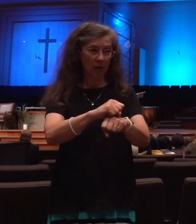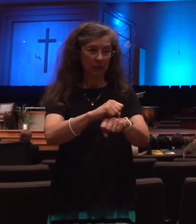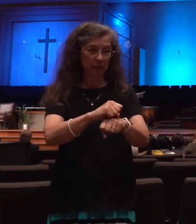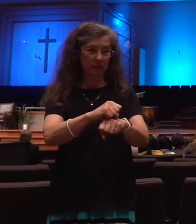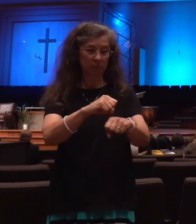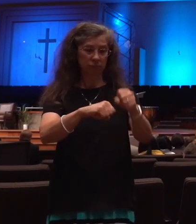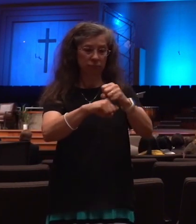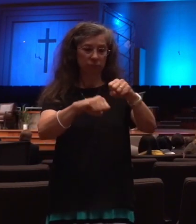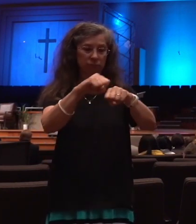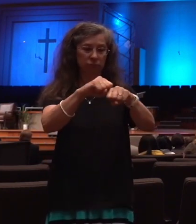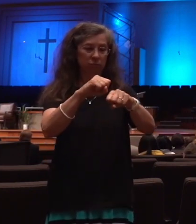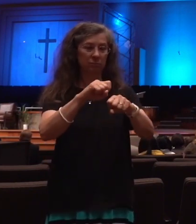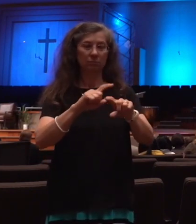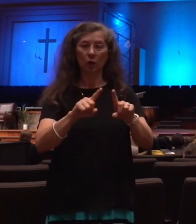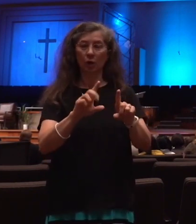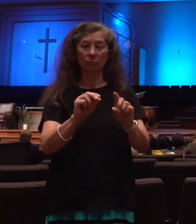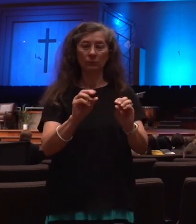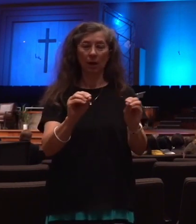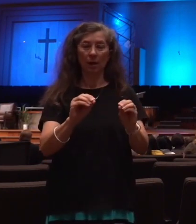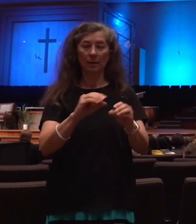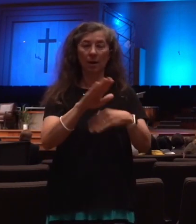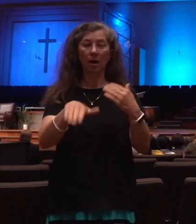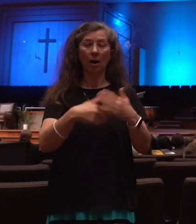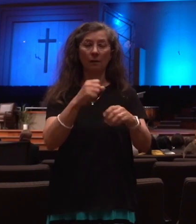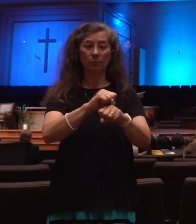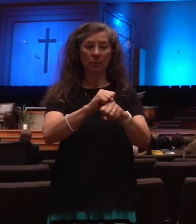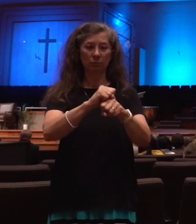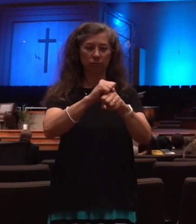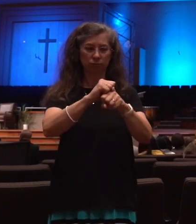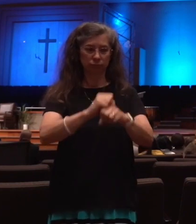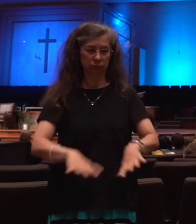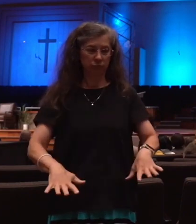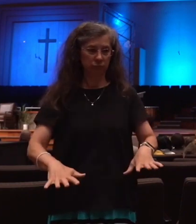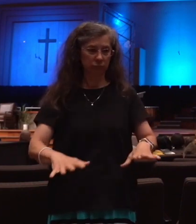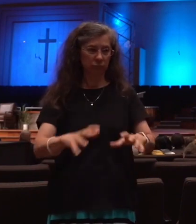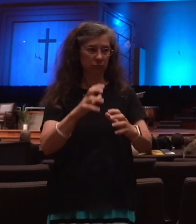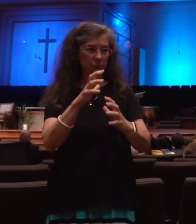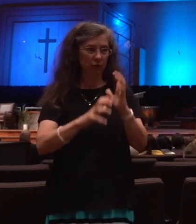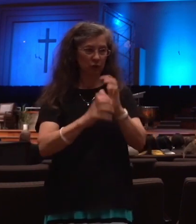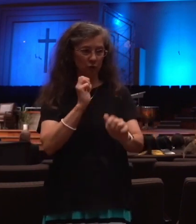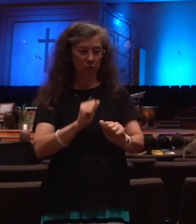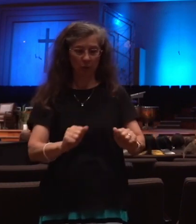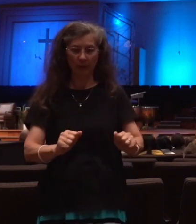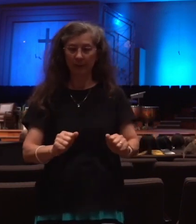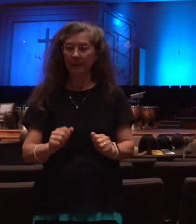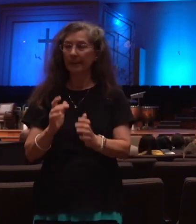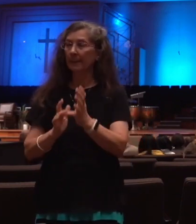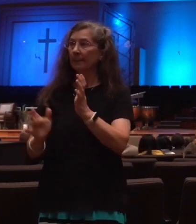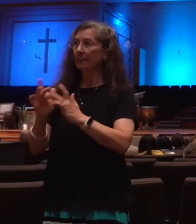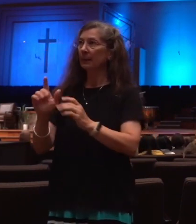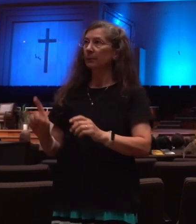another that shall not be thrown down. And as he sat upon the Mount of Olives,